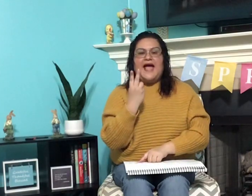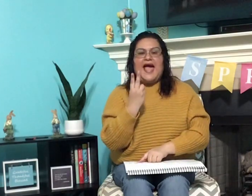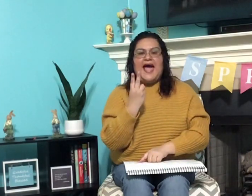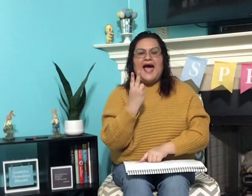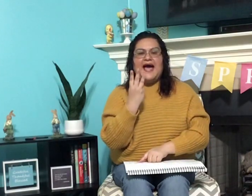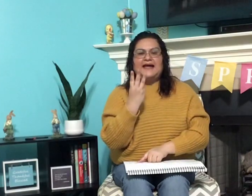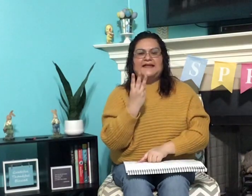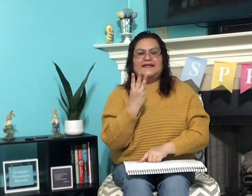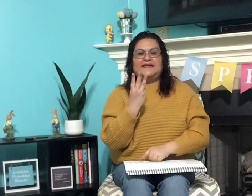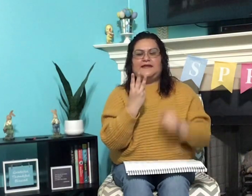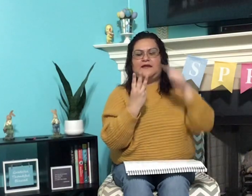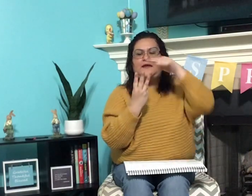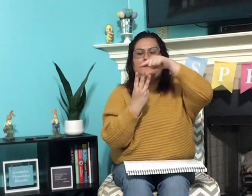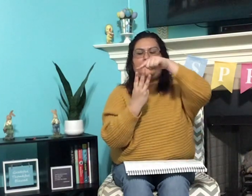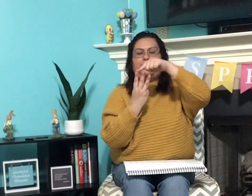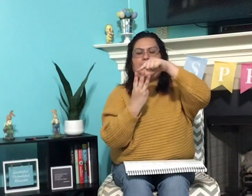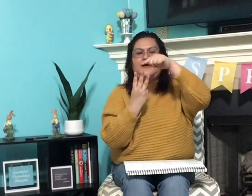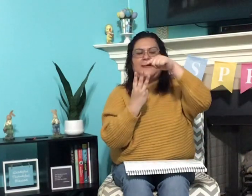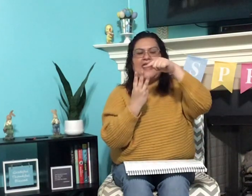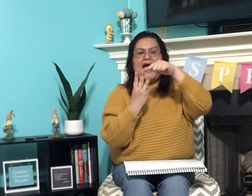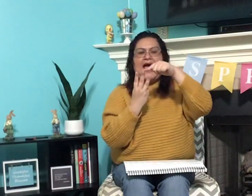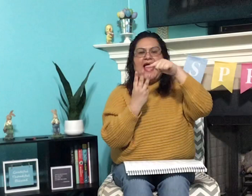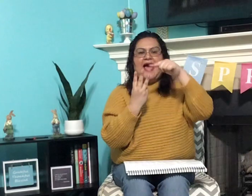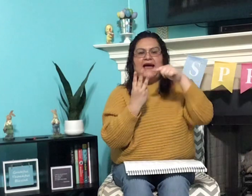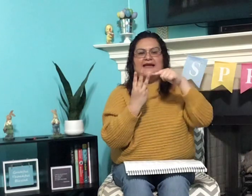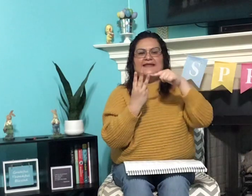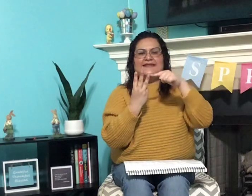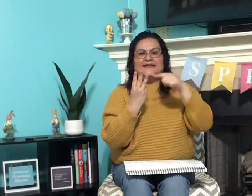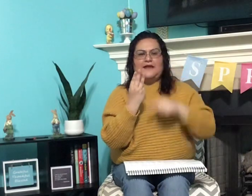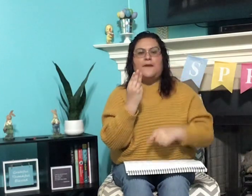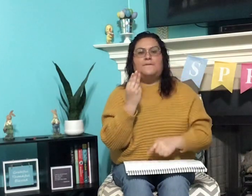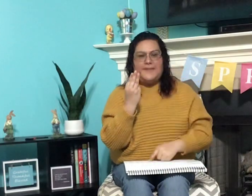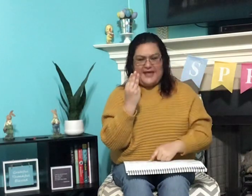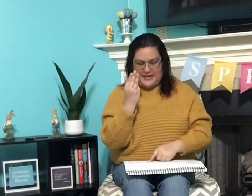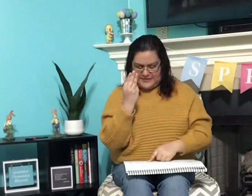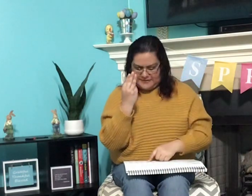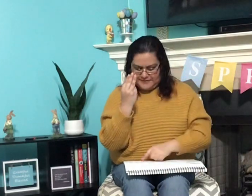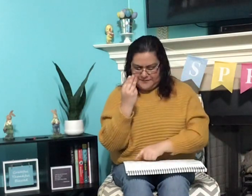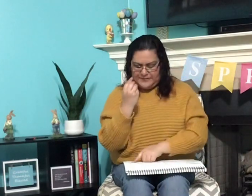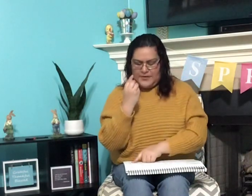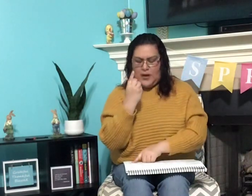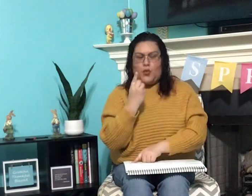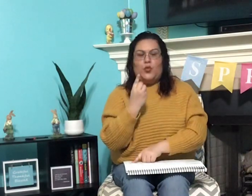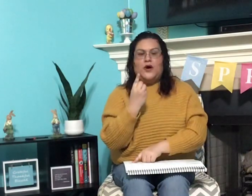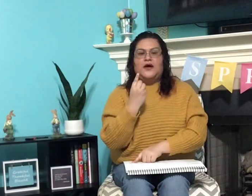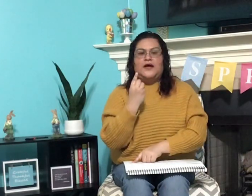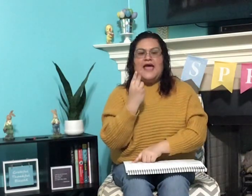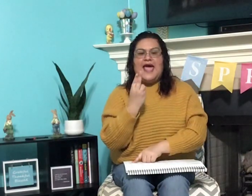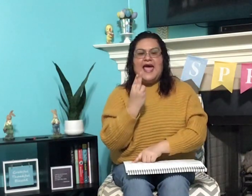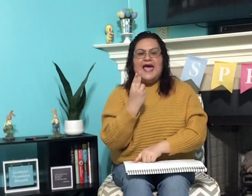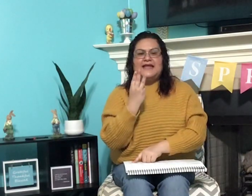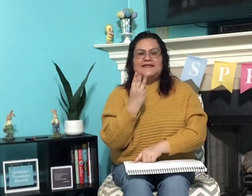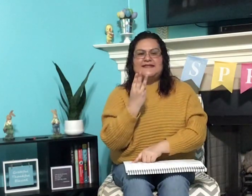ah, n, p, ah, n, pan. W, eh, t,